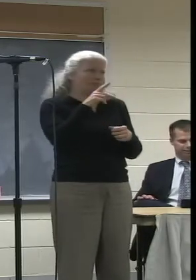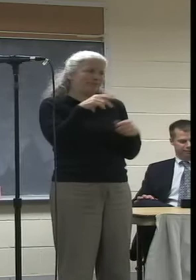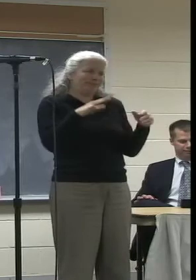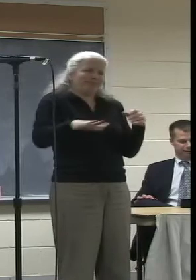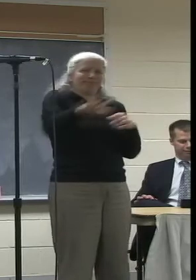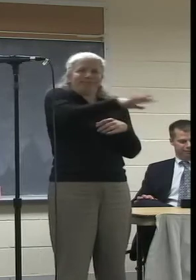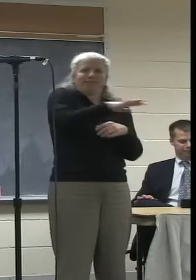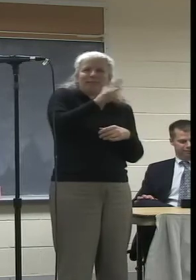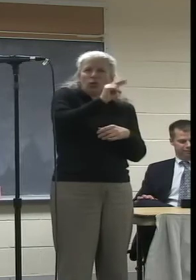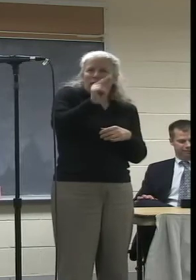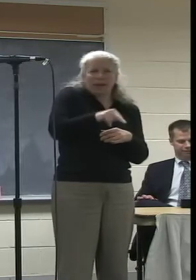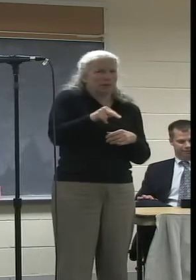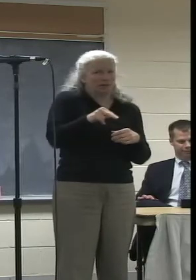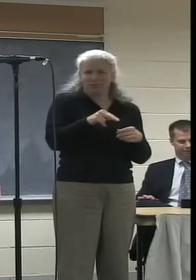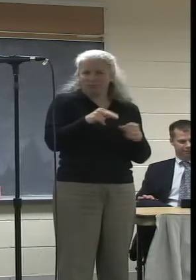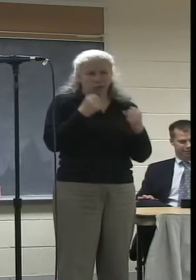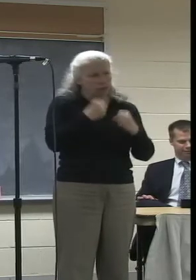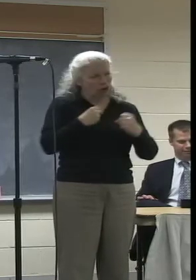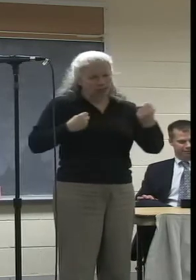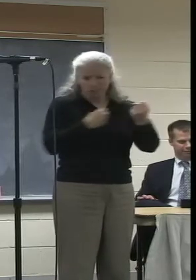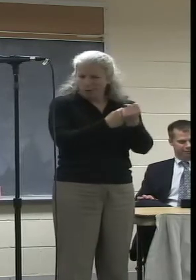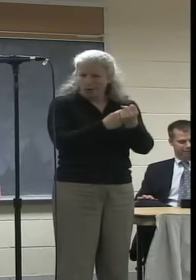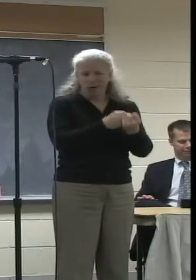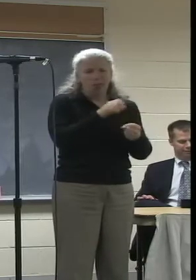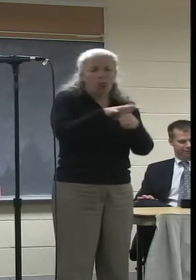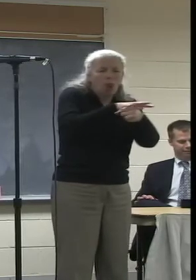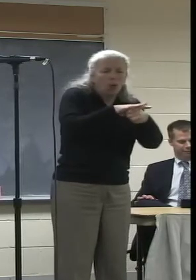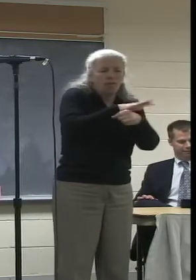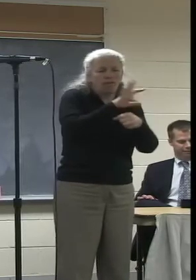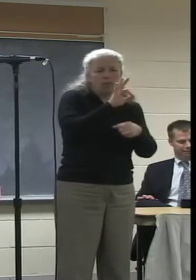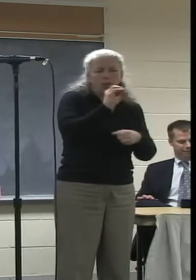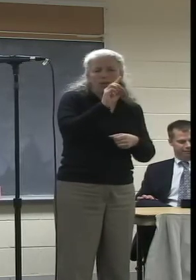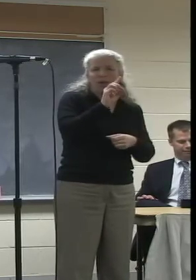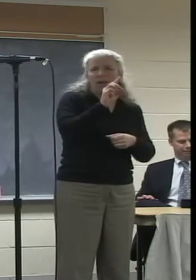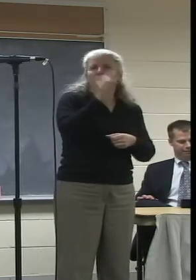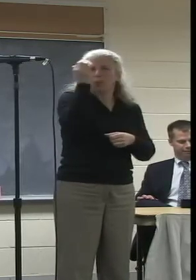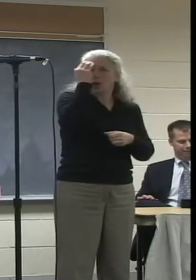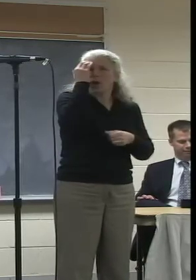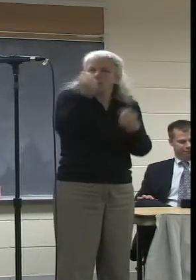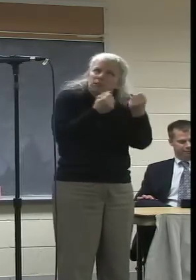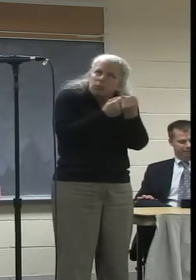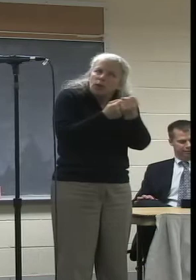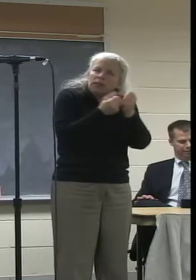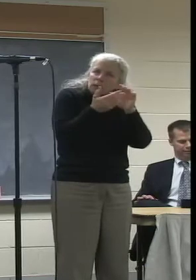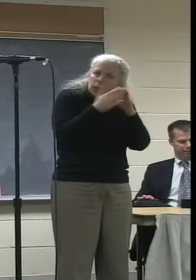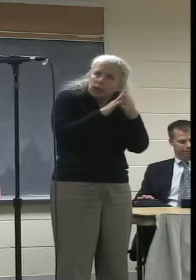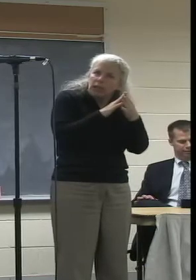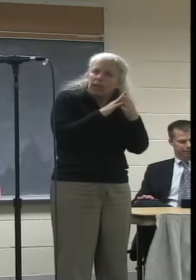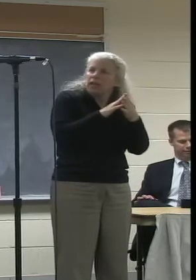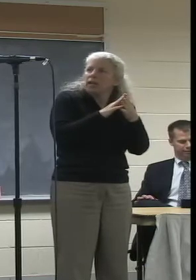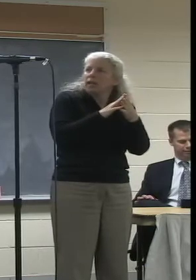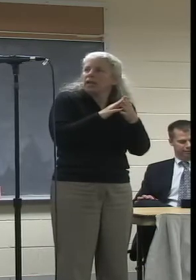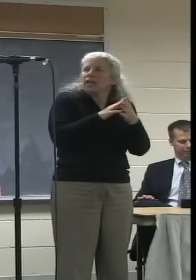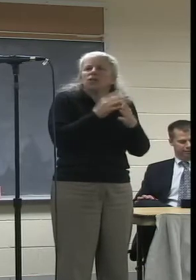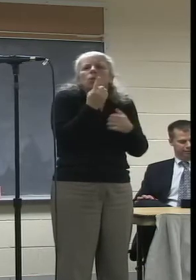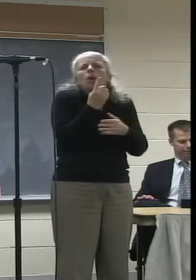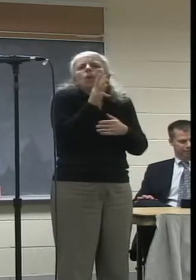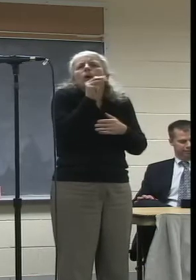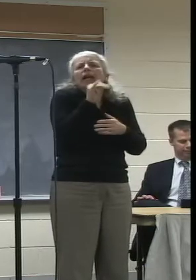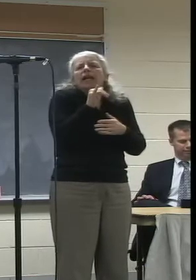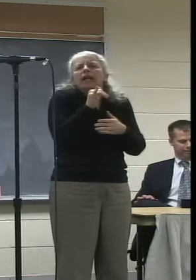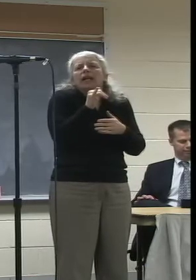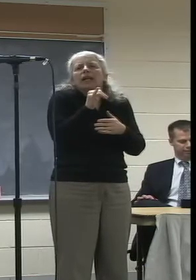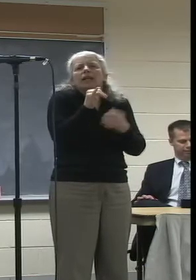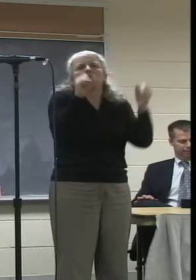part of our ethos, it's part of our cultural fabric, we understand that it supports the local community and it's a small way that we